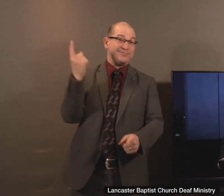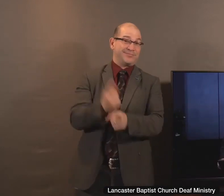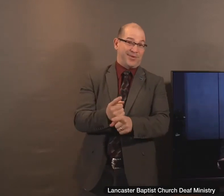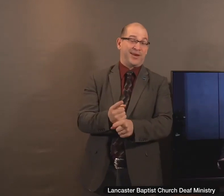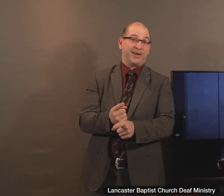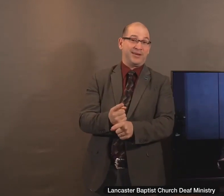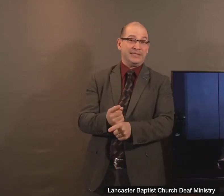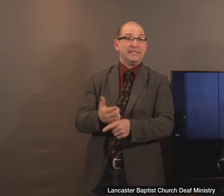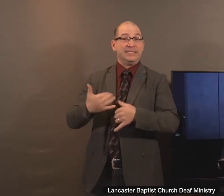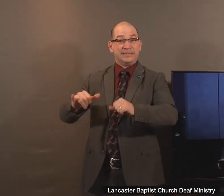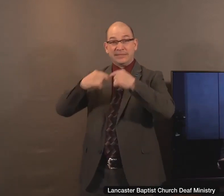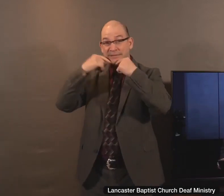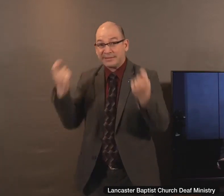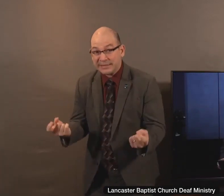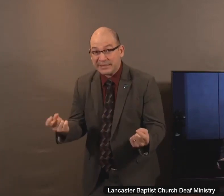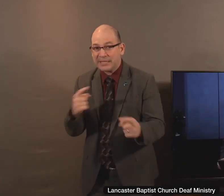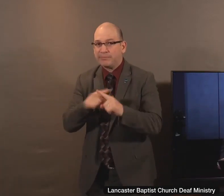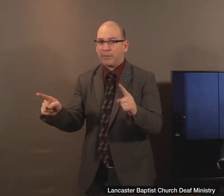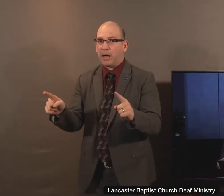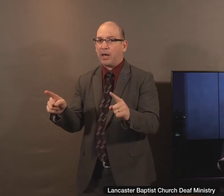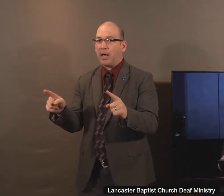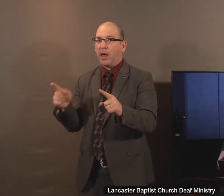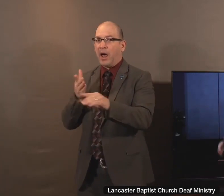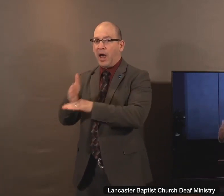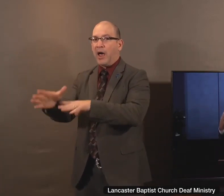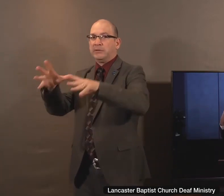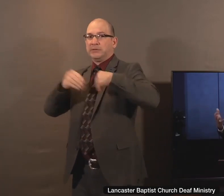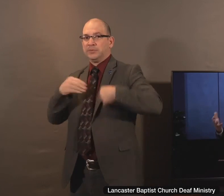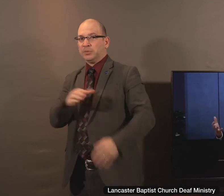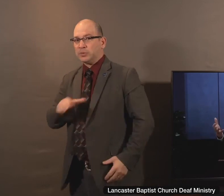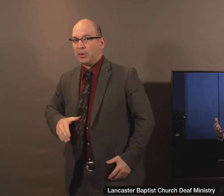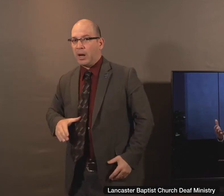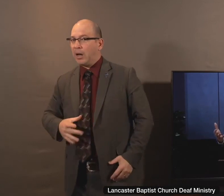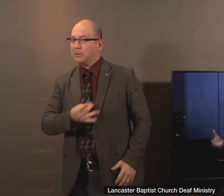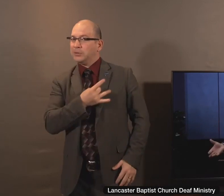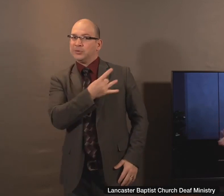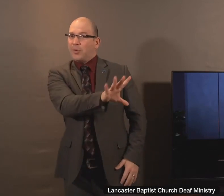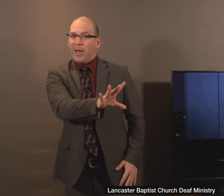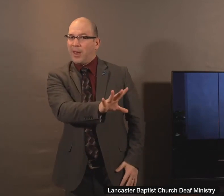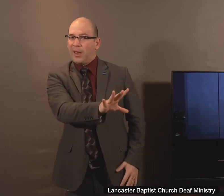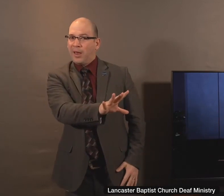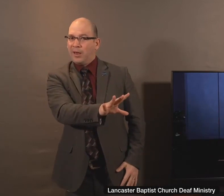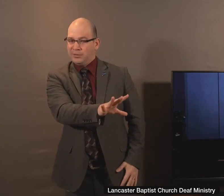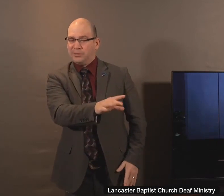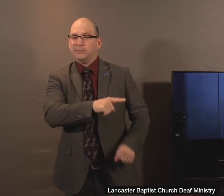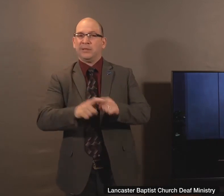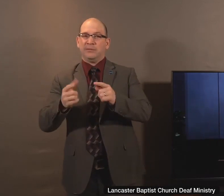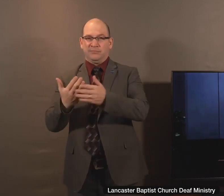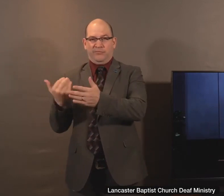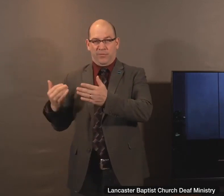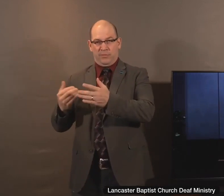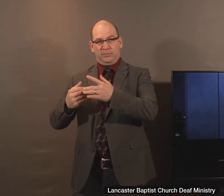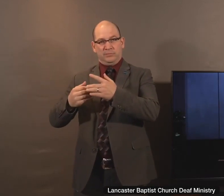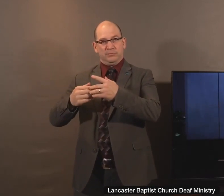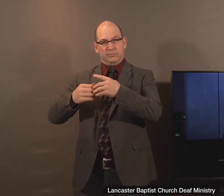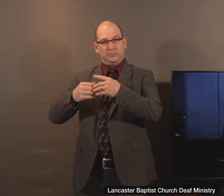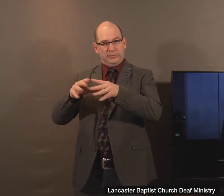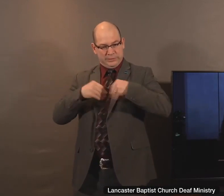difference that Christ makes. No longer are you running to sin. You're running from sin. But this woman had a reputation